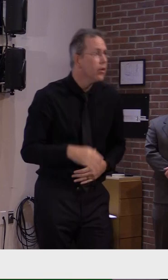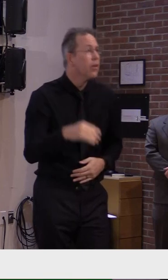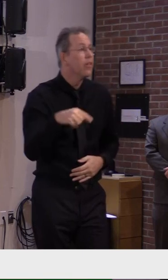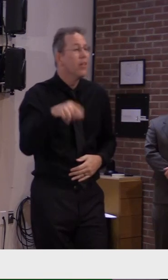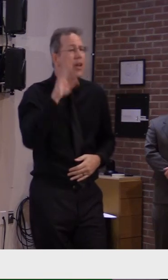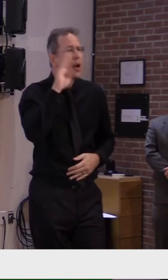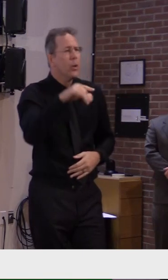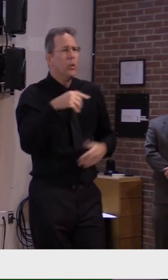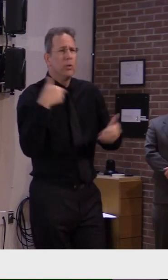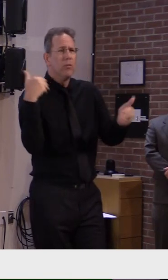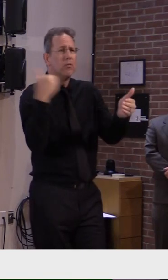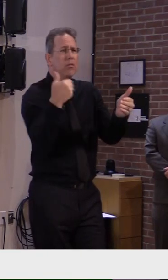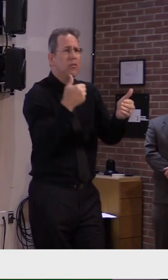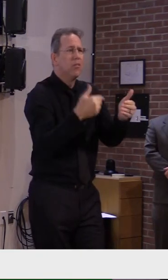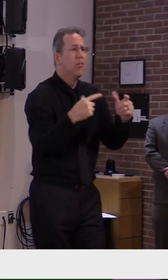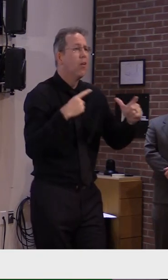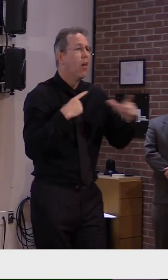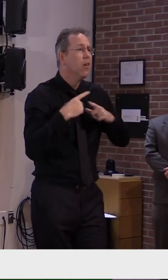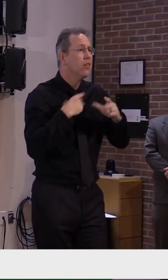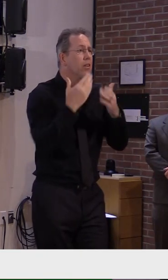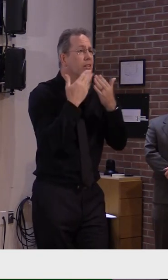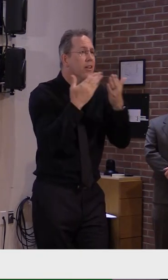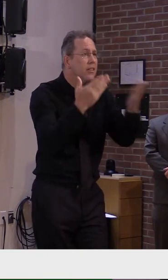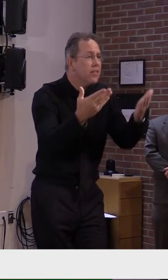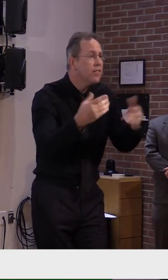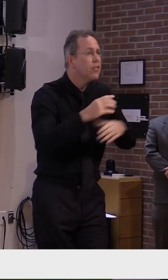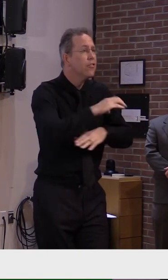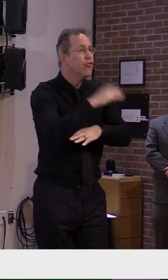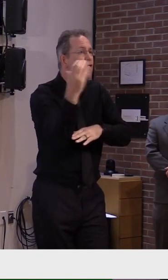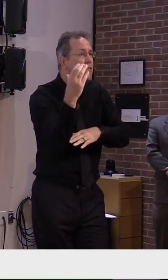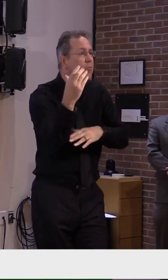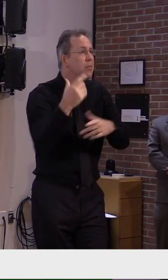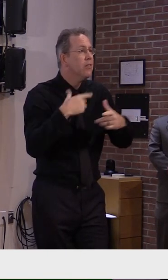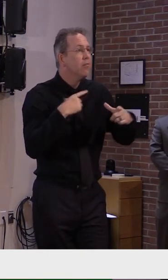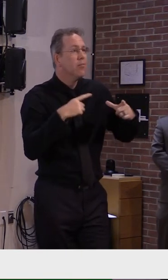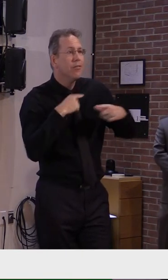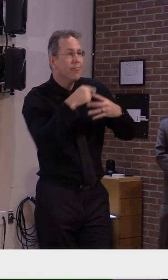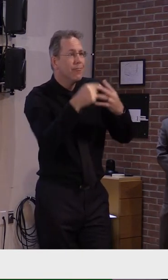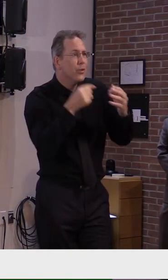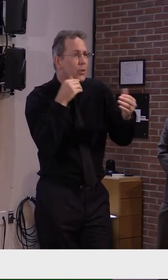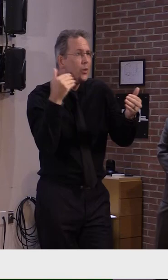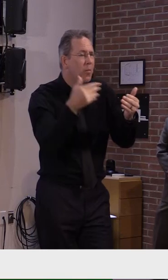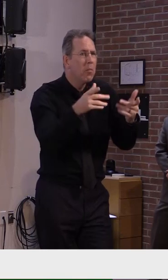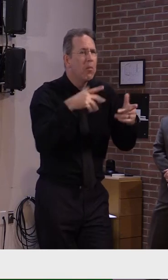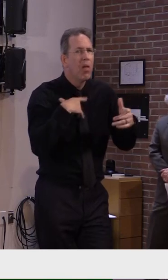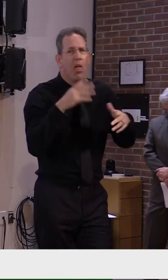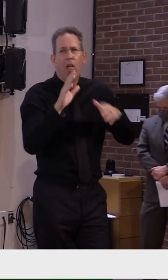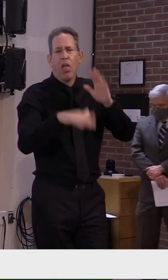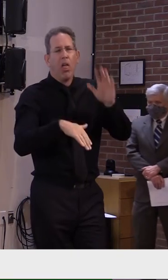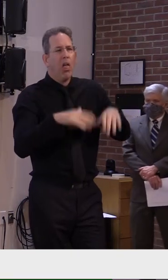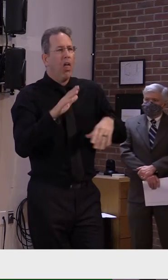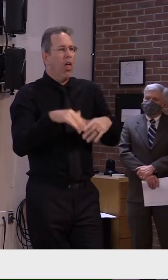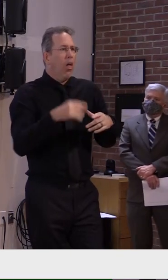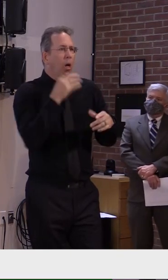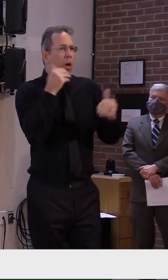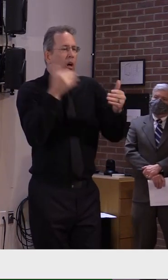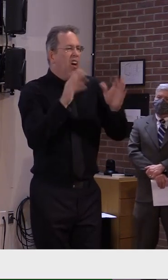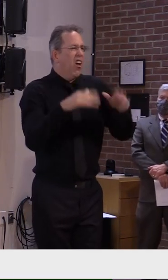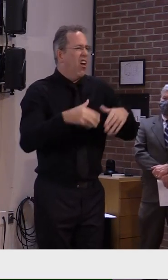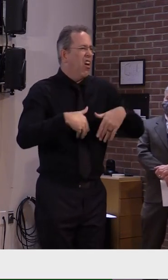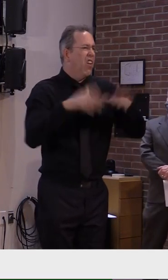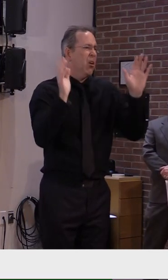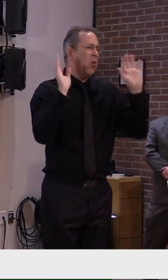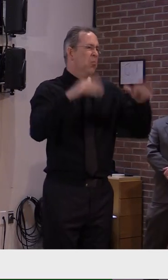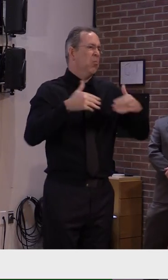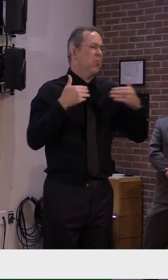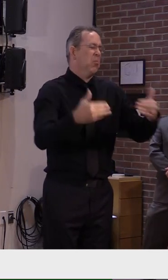hard it is to be asked to keep making sacrifices. As I said last week, I haven't seen my mom or